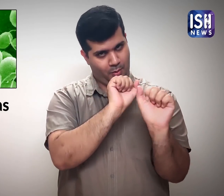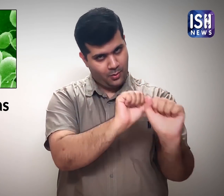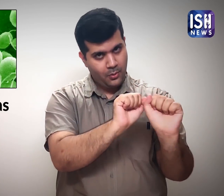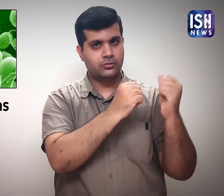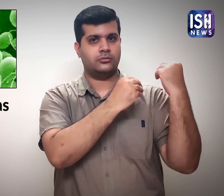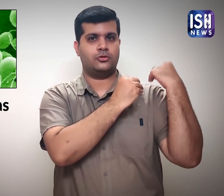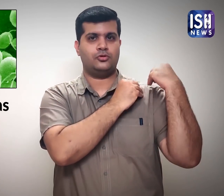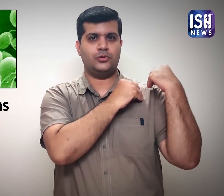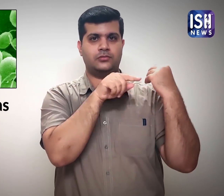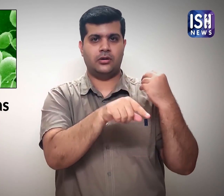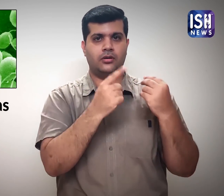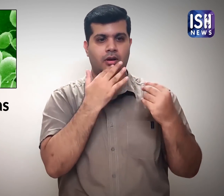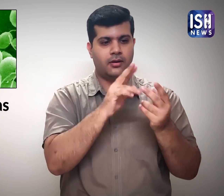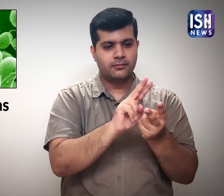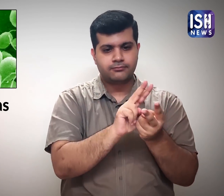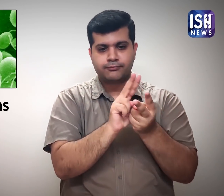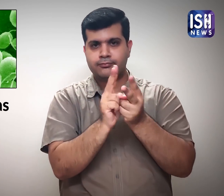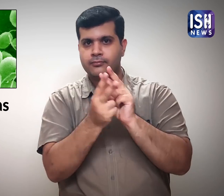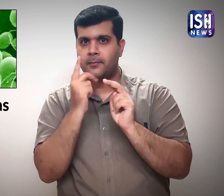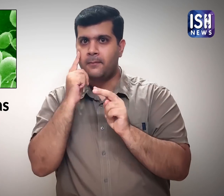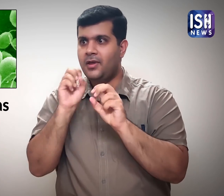This is the algae responsible to turn the snow pink.